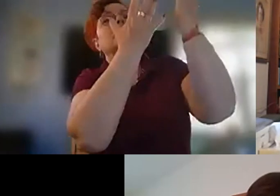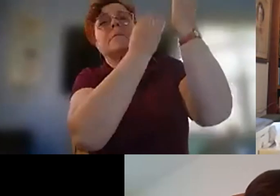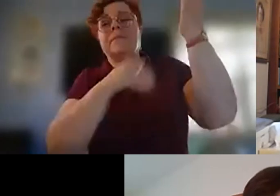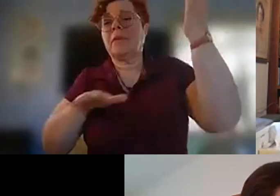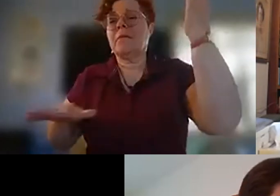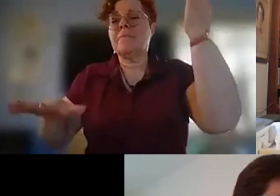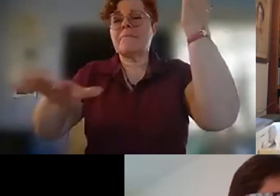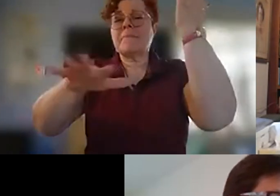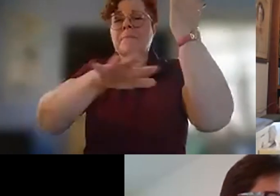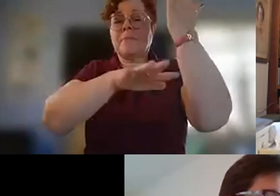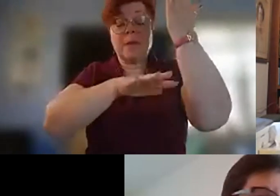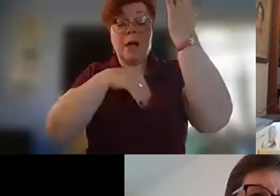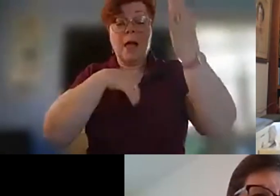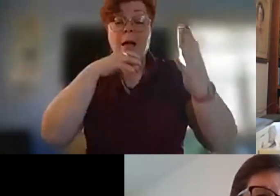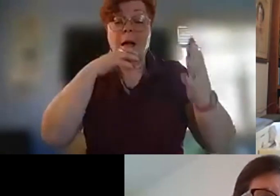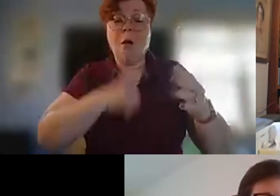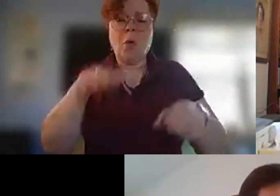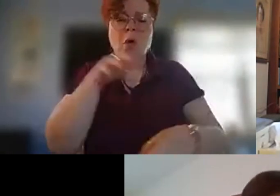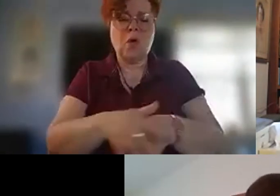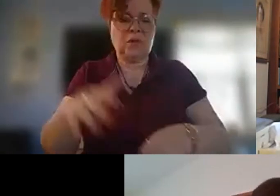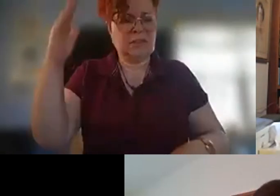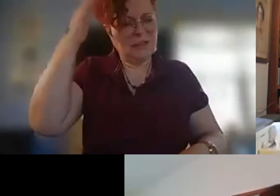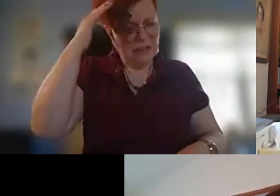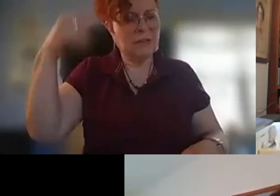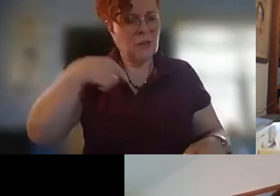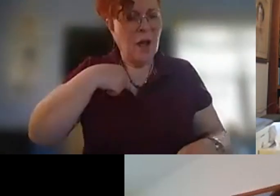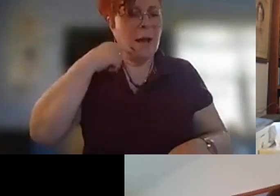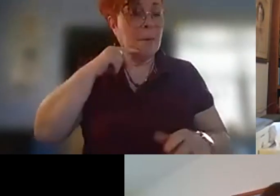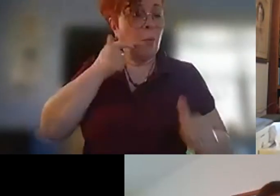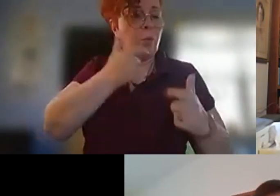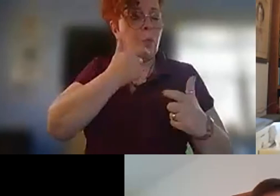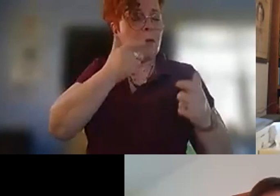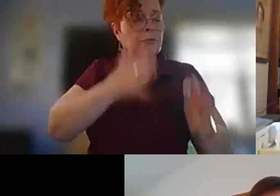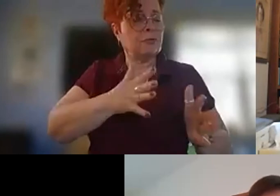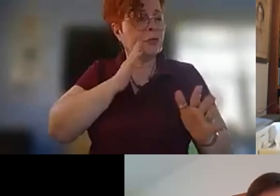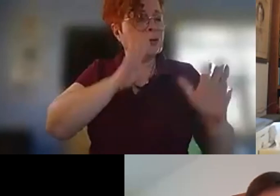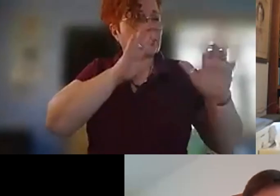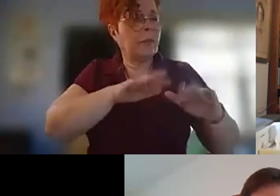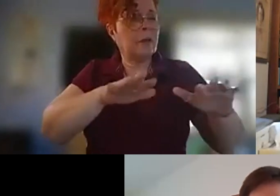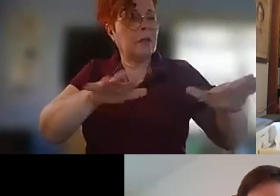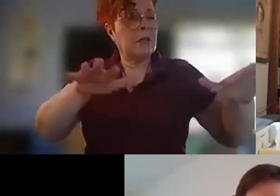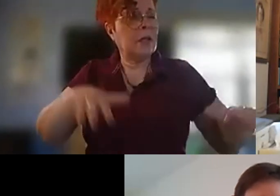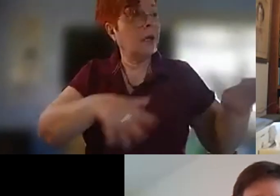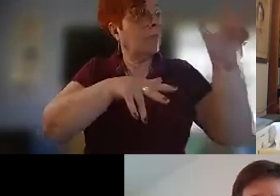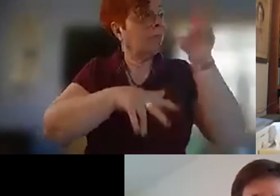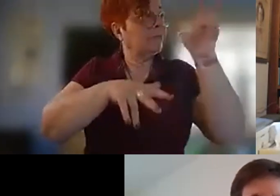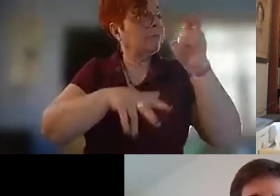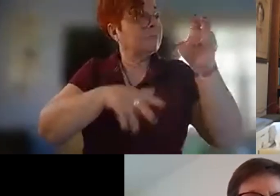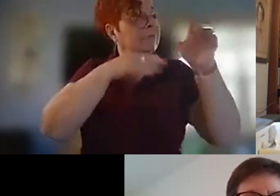i am old enough to know i am a bystander to the ripples of insect births and